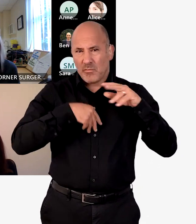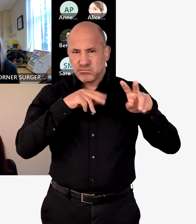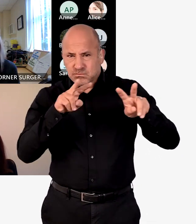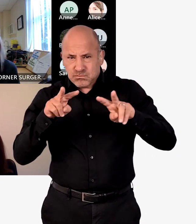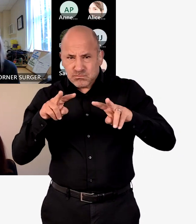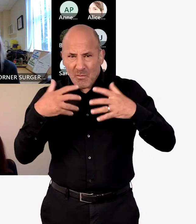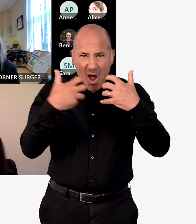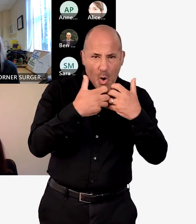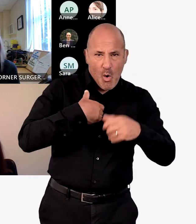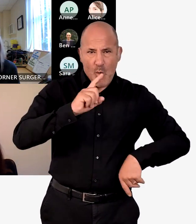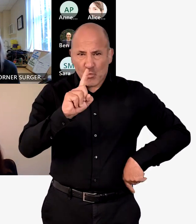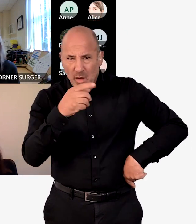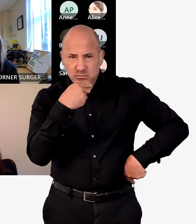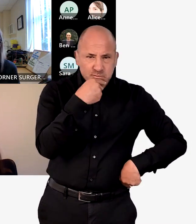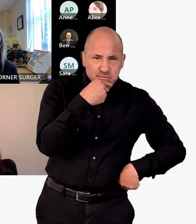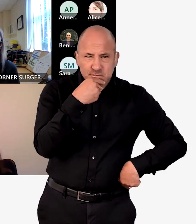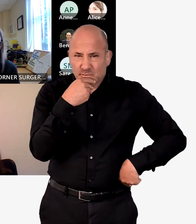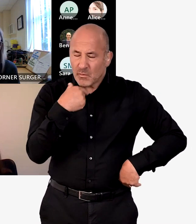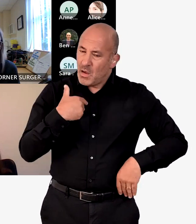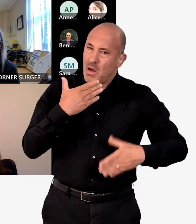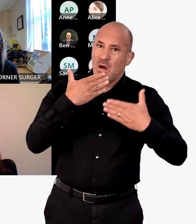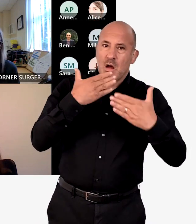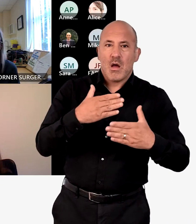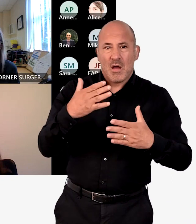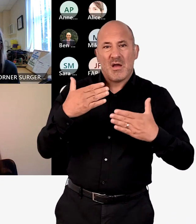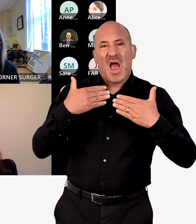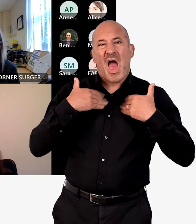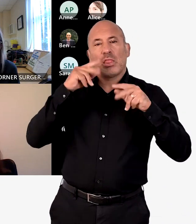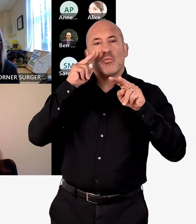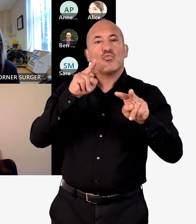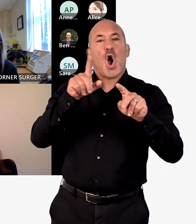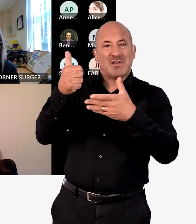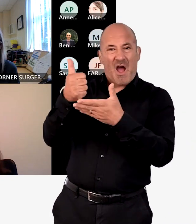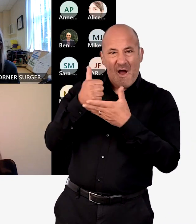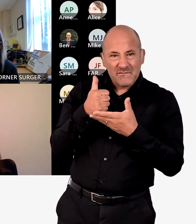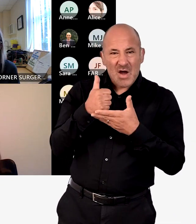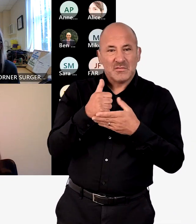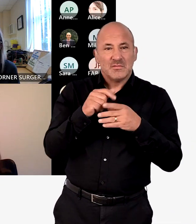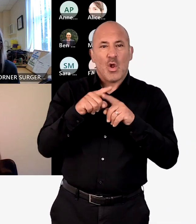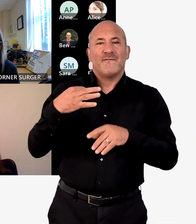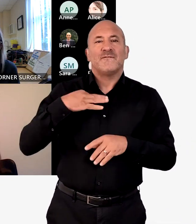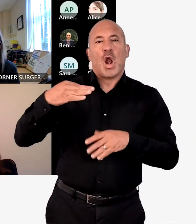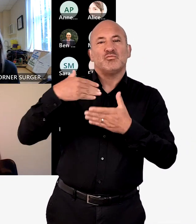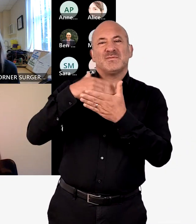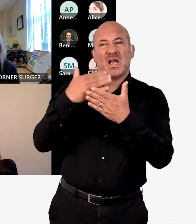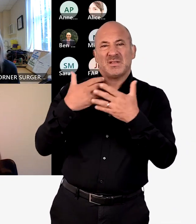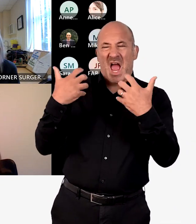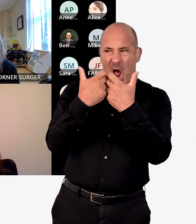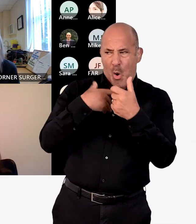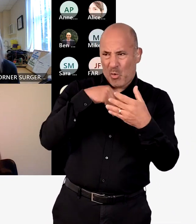The first phase, when we began to look at what we were going to do and how we were going to do it, we were very grateful for the advice of